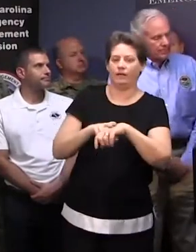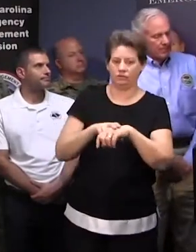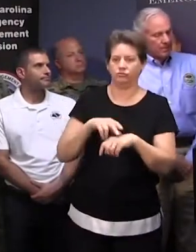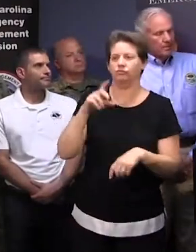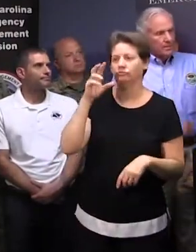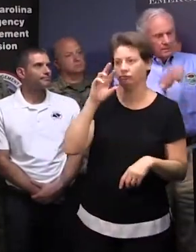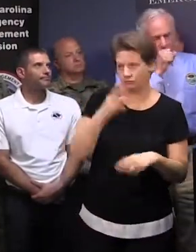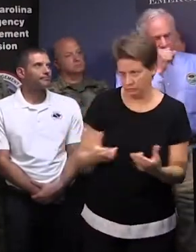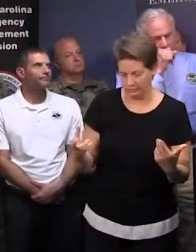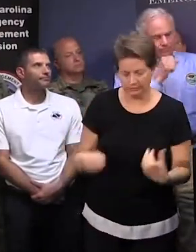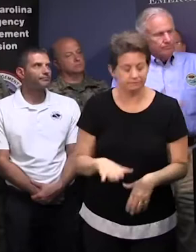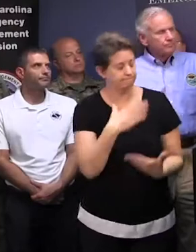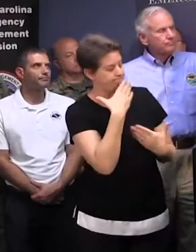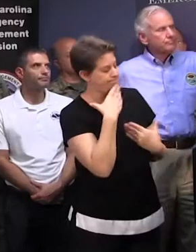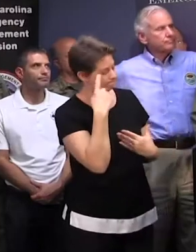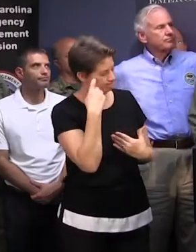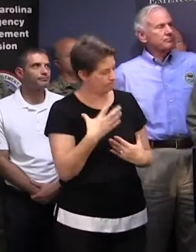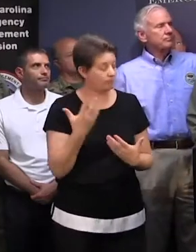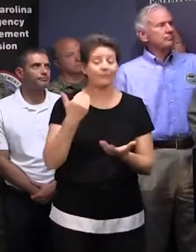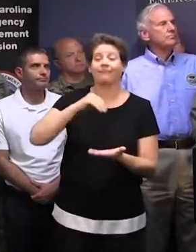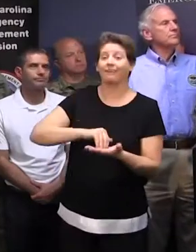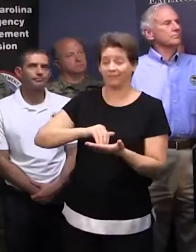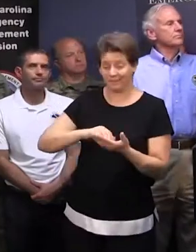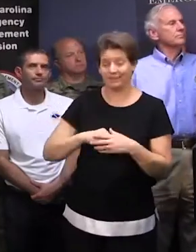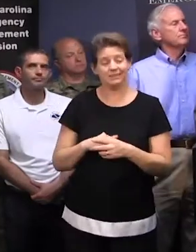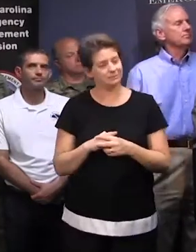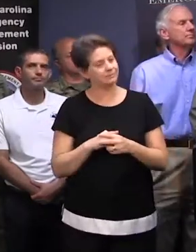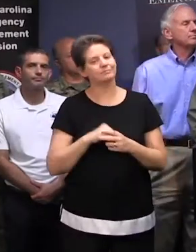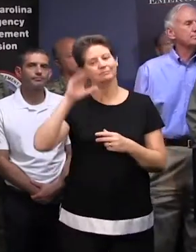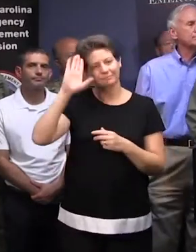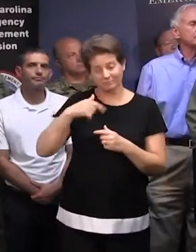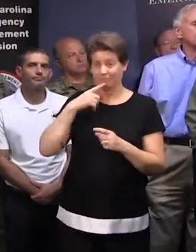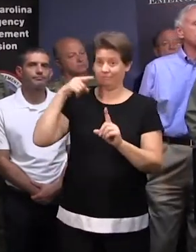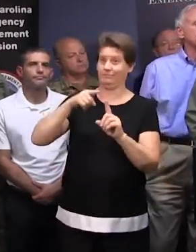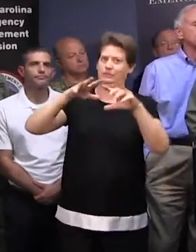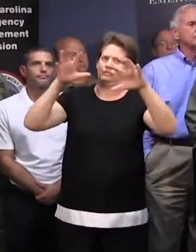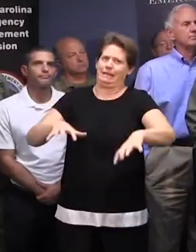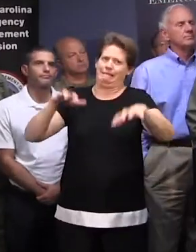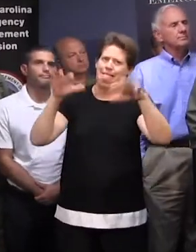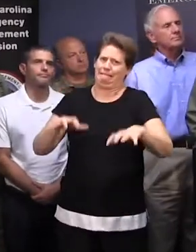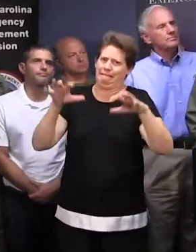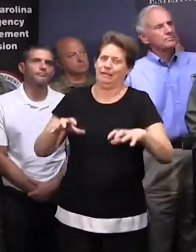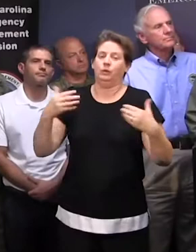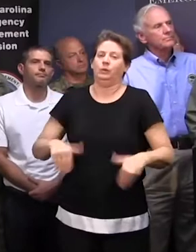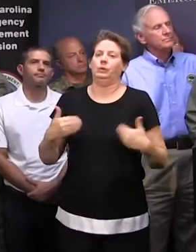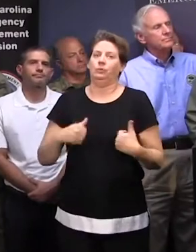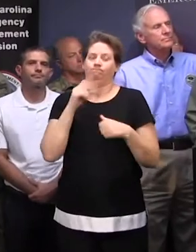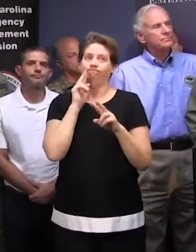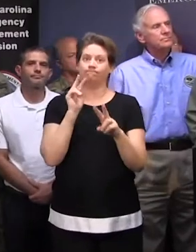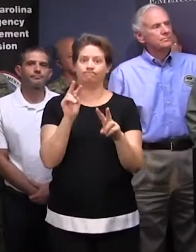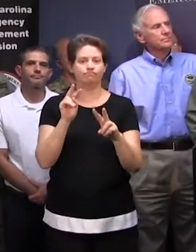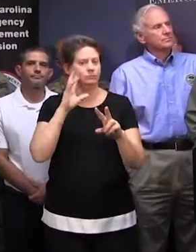Yes, sir. Thank you, Governor. Once again today, we know this is going to be a large rain event, and we are watching this